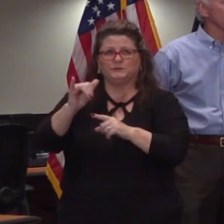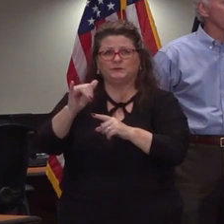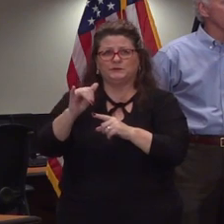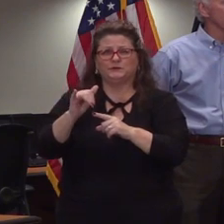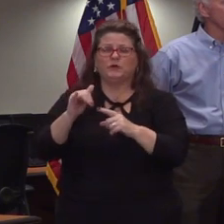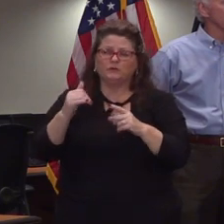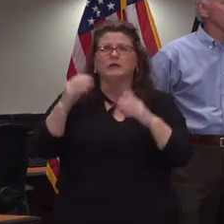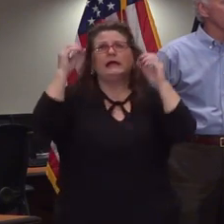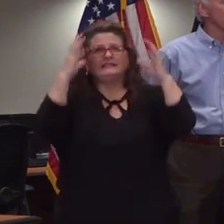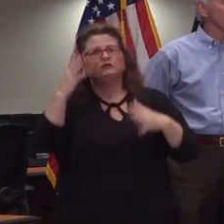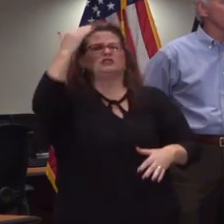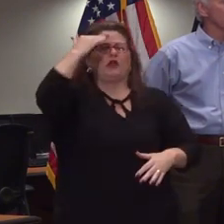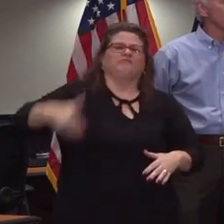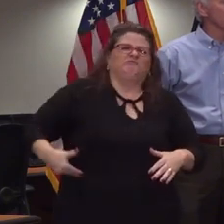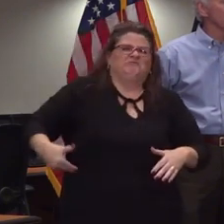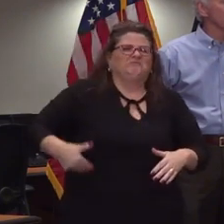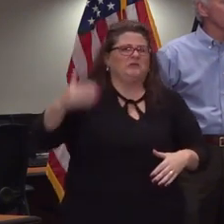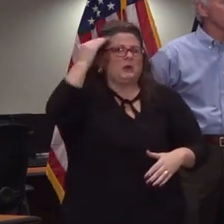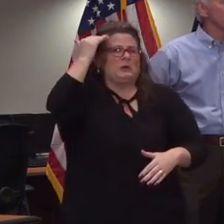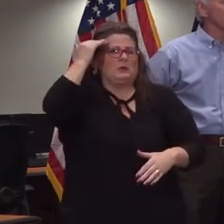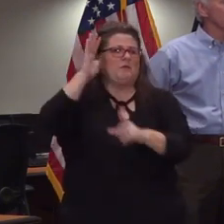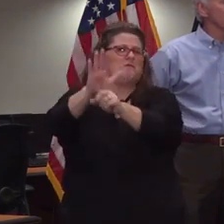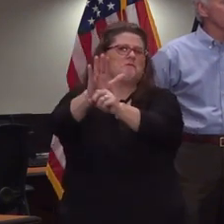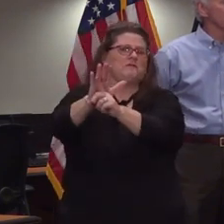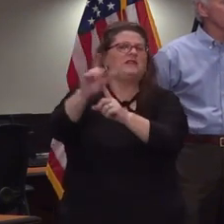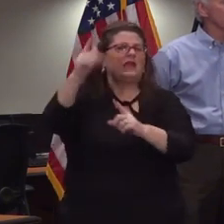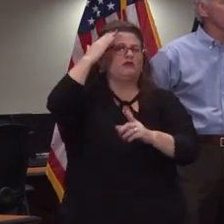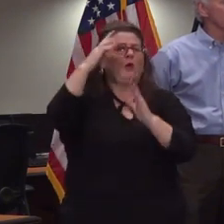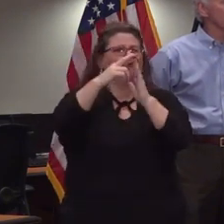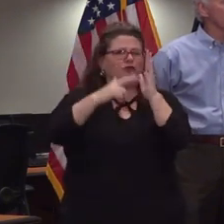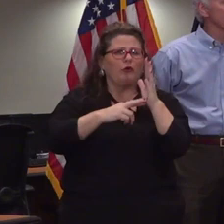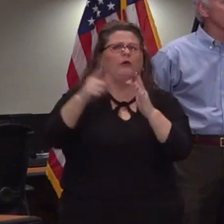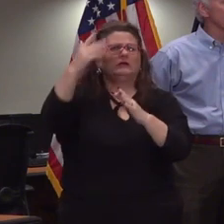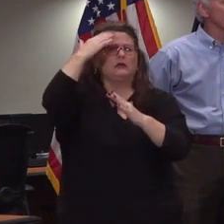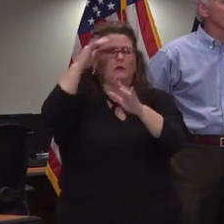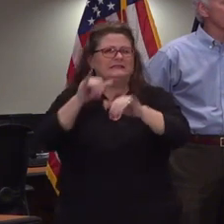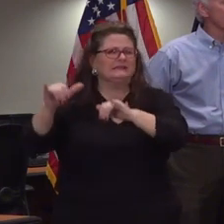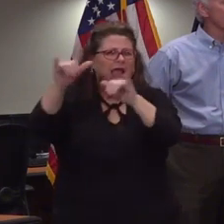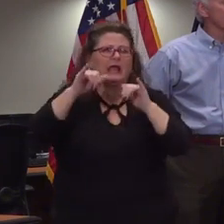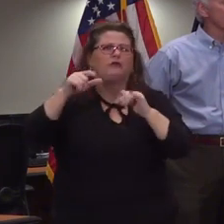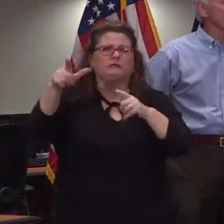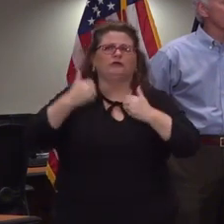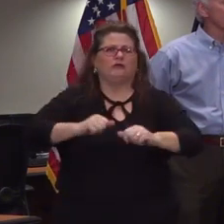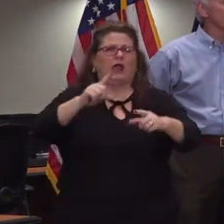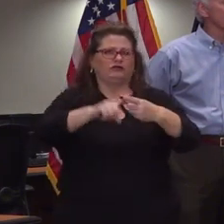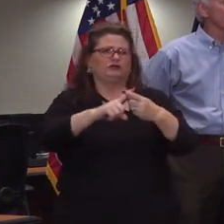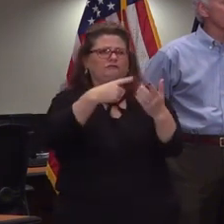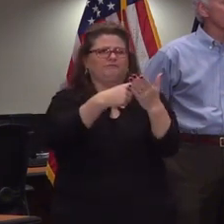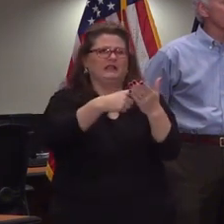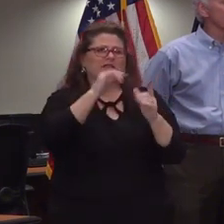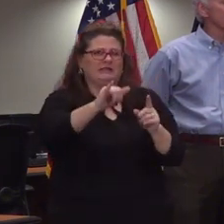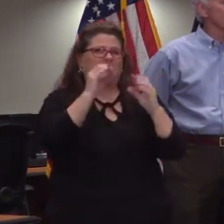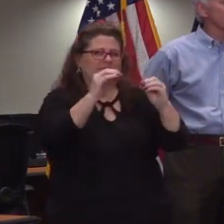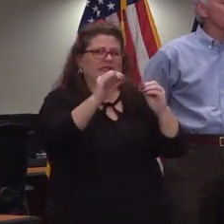teachers know what the most foundational standards are that need to be taught and that is what they've tried to address now some